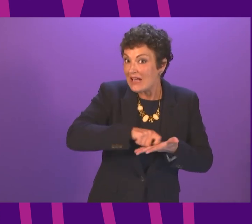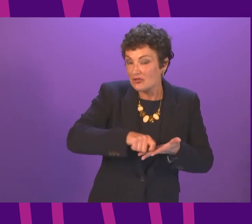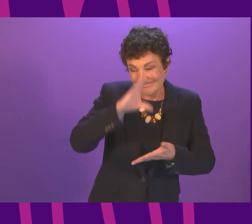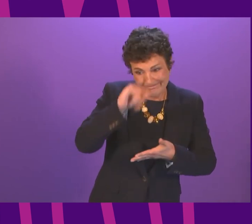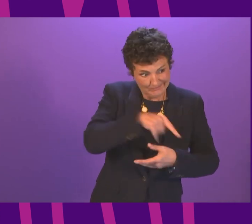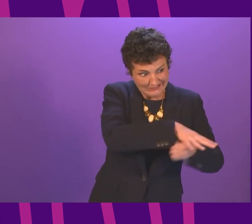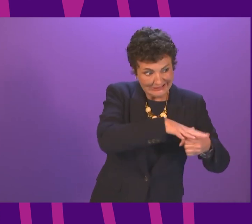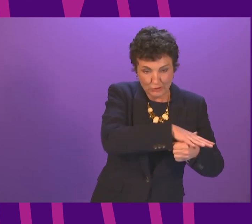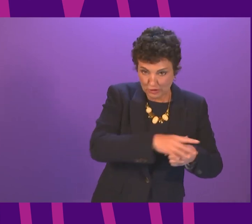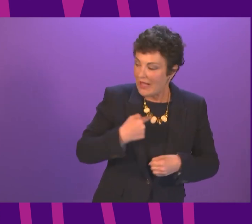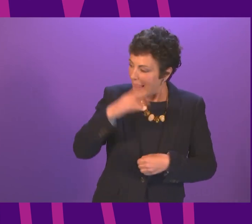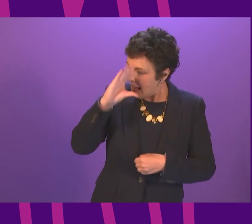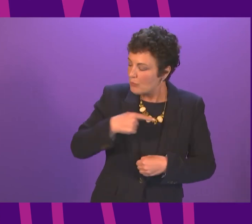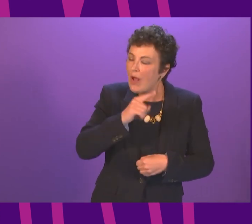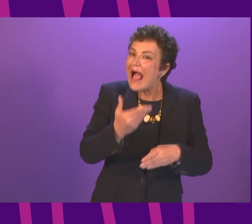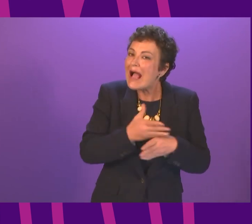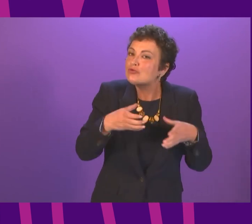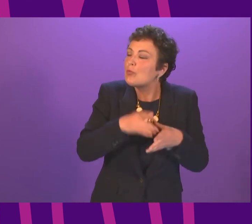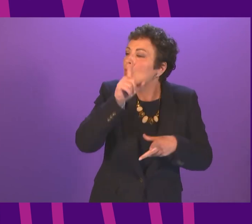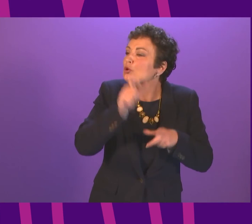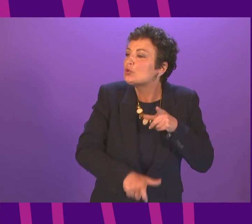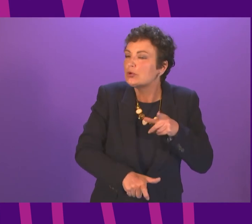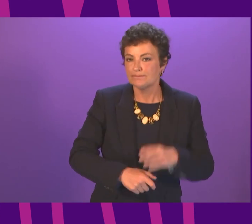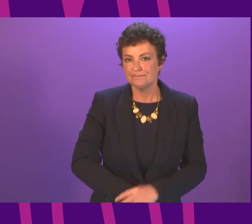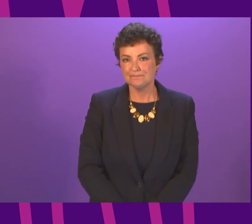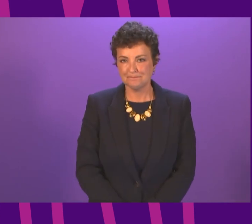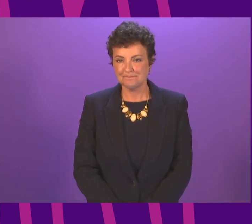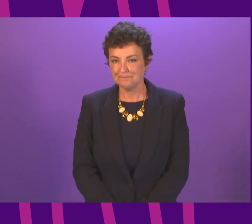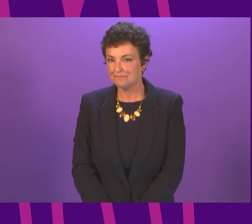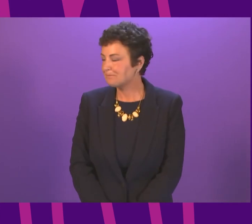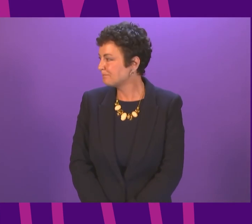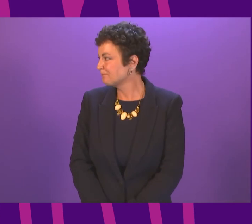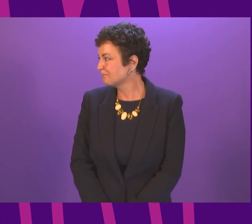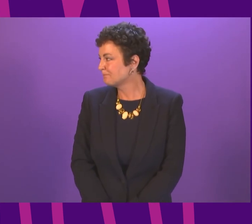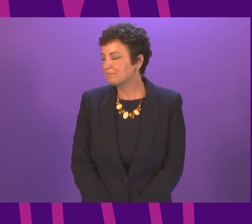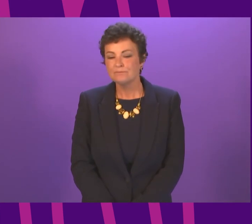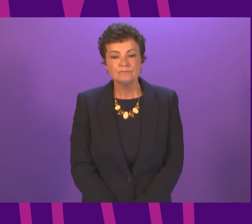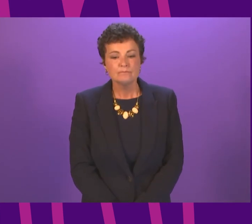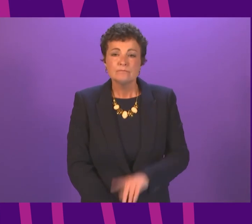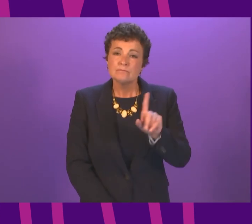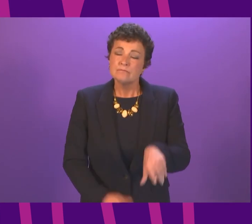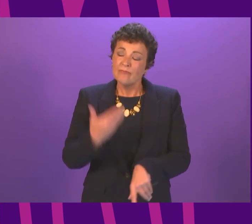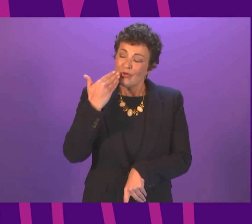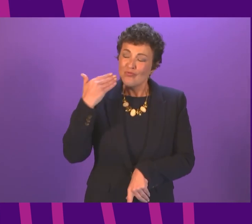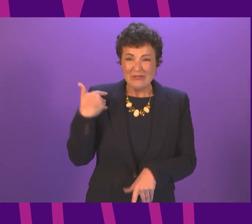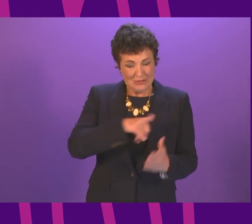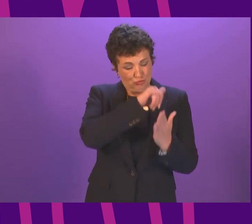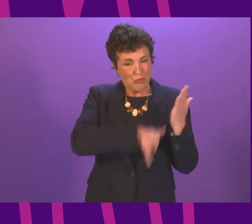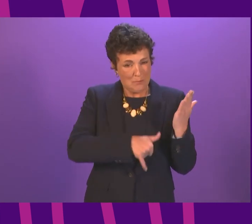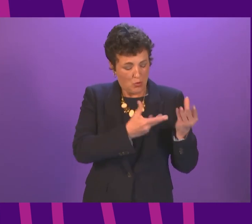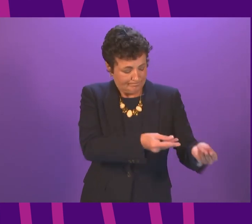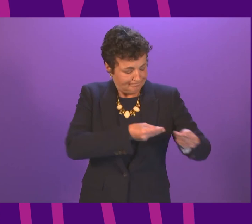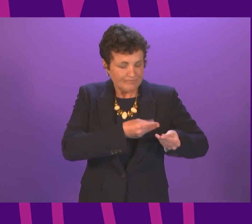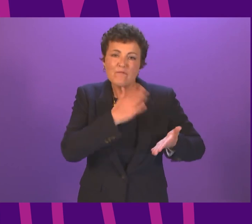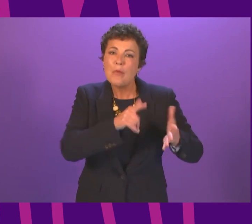the ongoing work of the action group. Liam Kerr to be followed by Colin Smith. Thank you, Presiding Officer. Recent reports and representations to me by